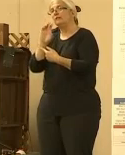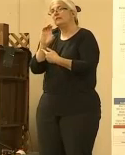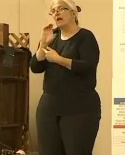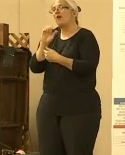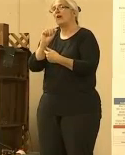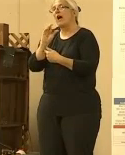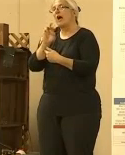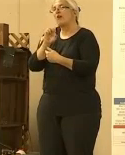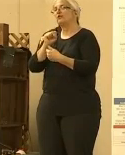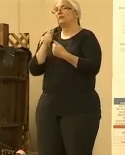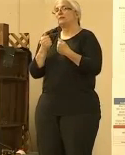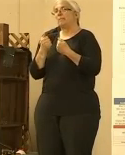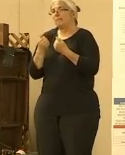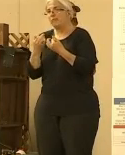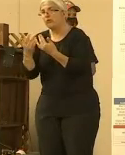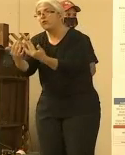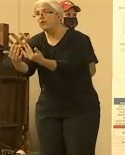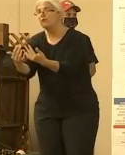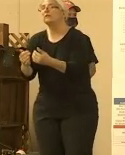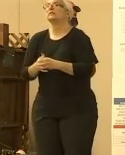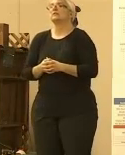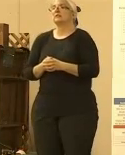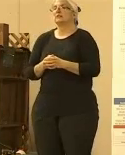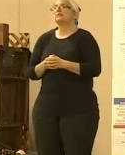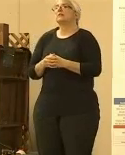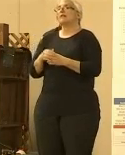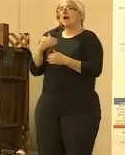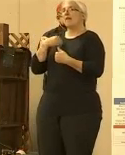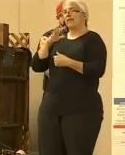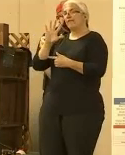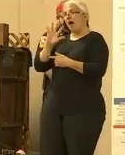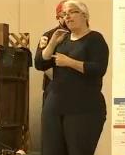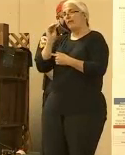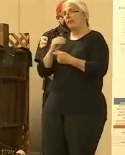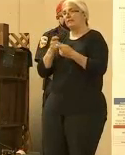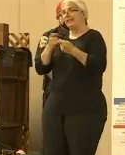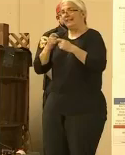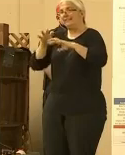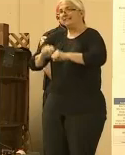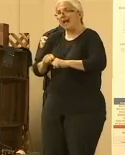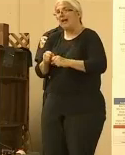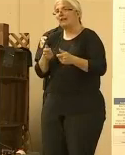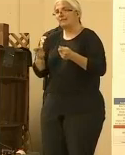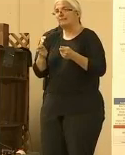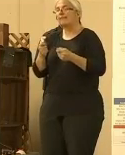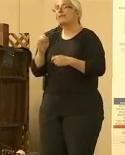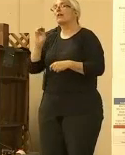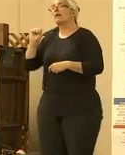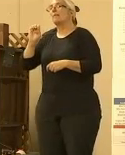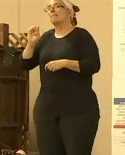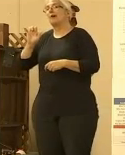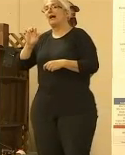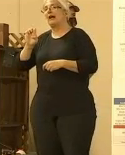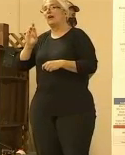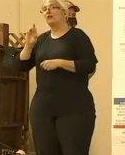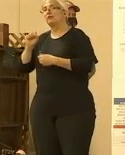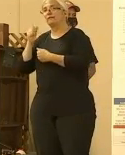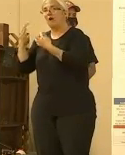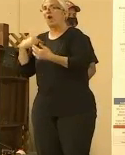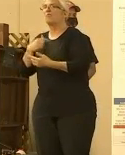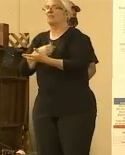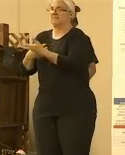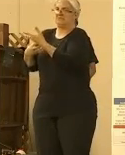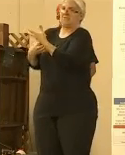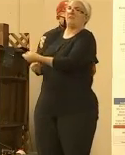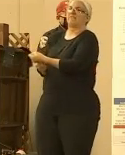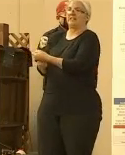or 68 acres and 5% contained. The Myers Fire, as Chief Waters talked about, we're feeling very good about the Myers Fire. It sat at 2